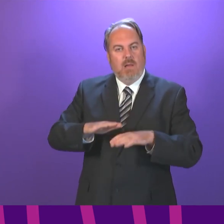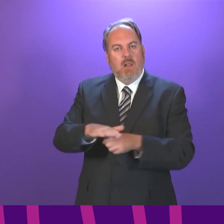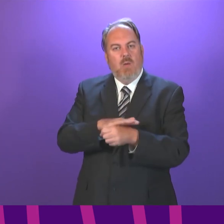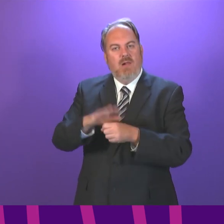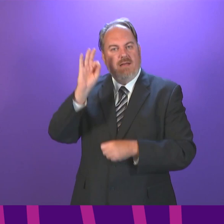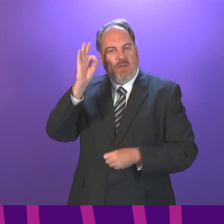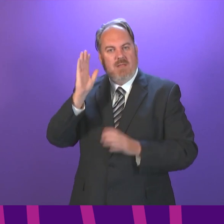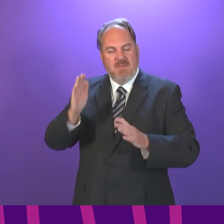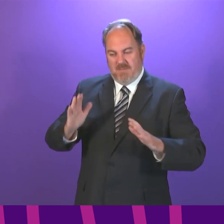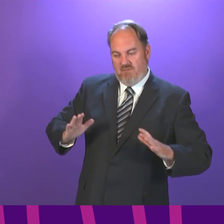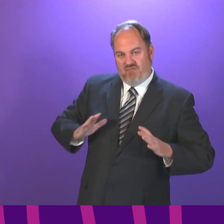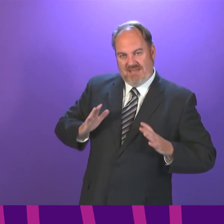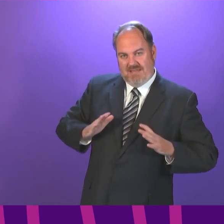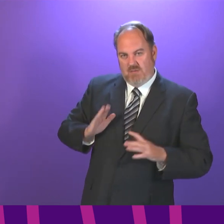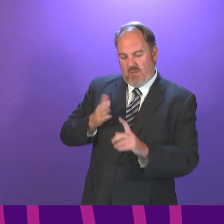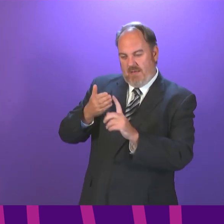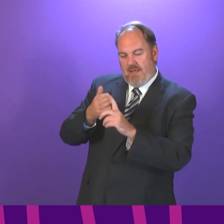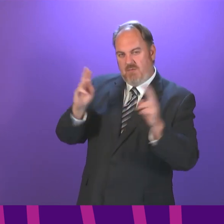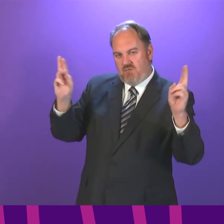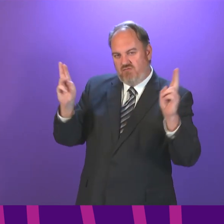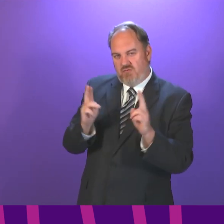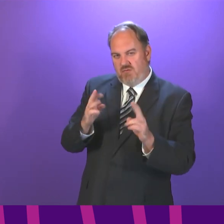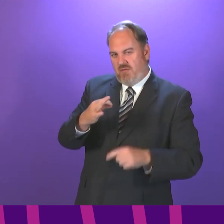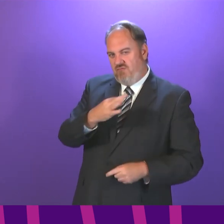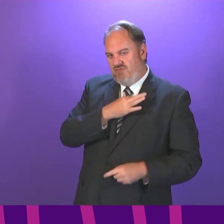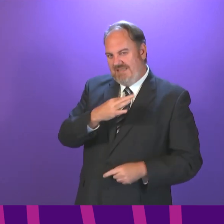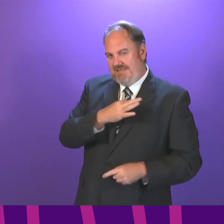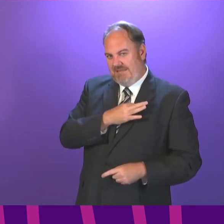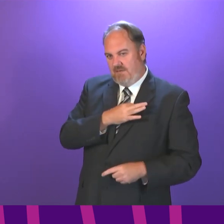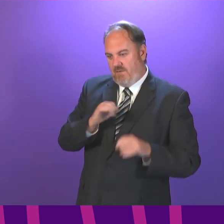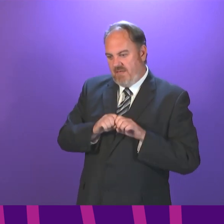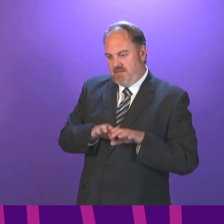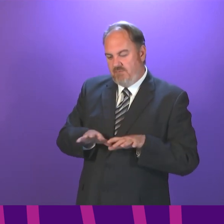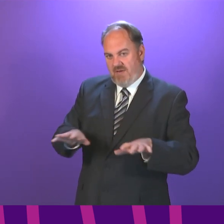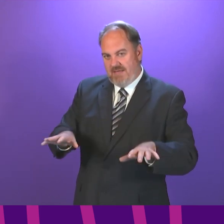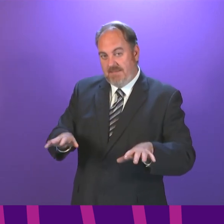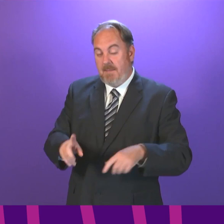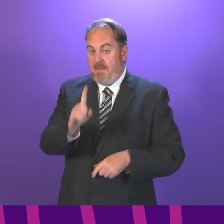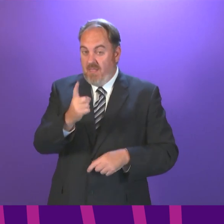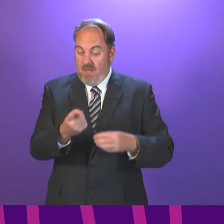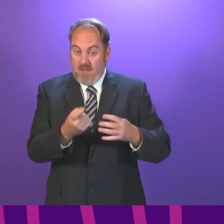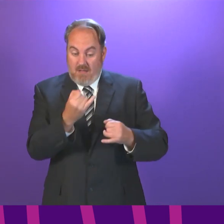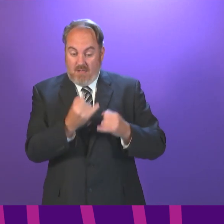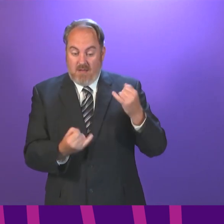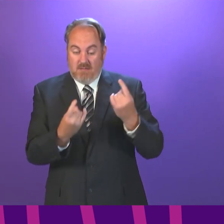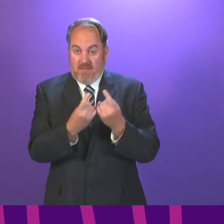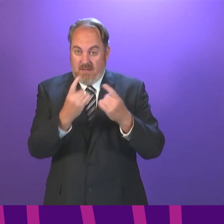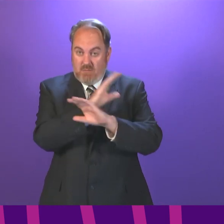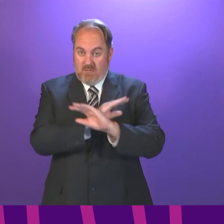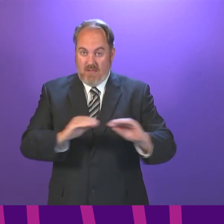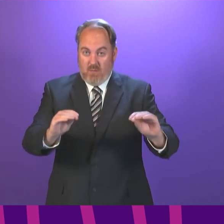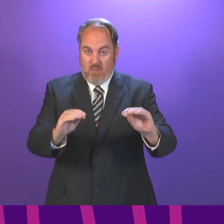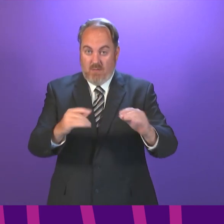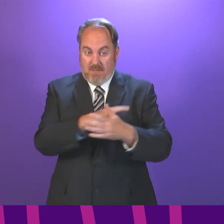place to reduce the risk of large-scale gatherings. Last, but by no means least, we will continue to